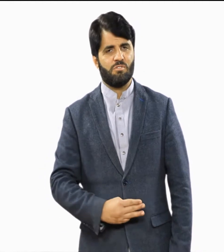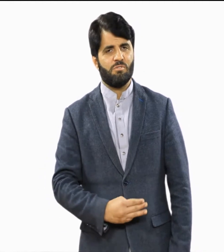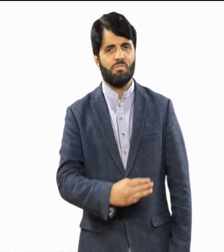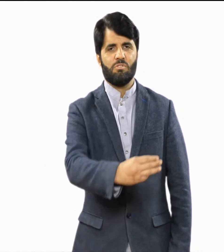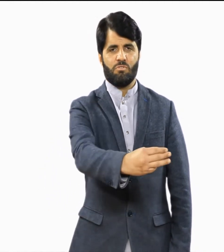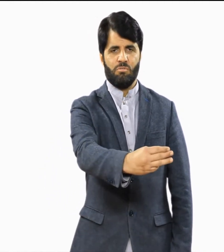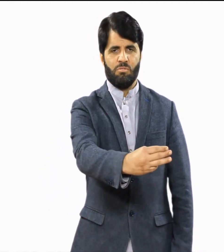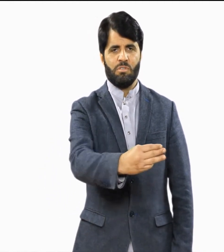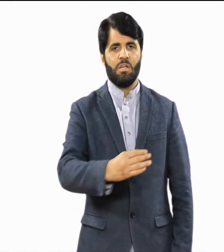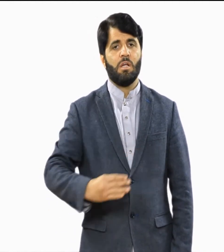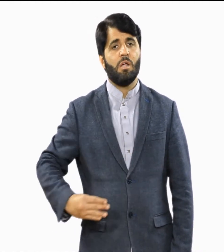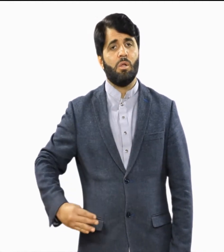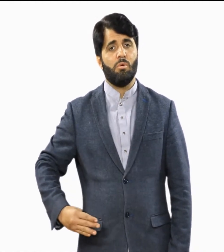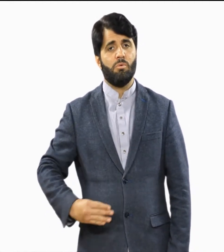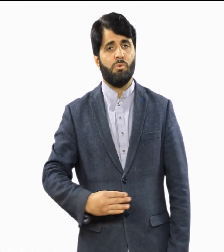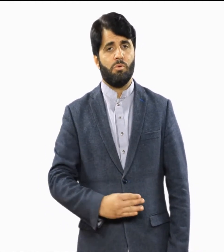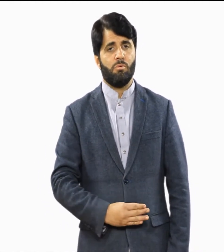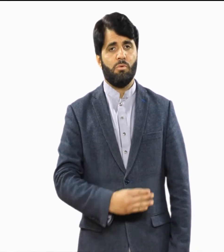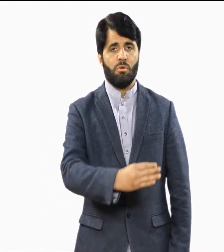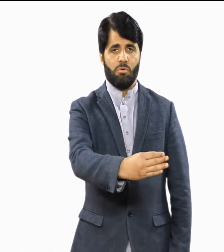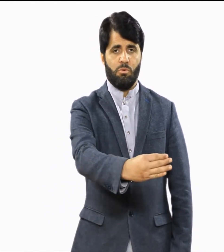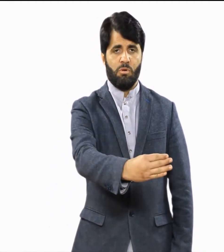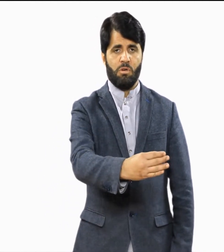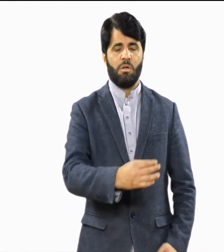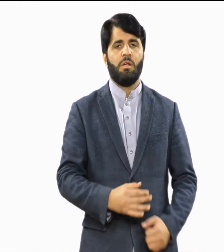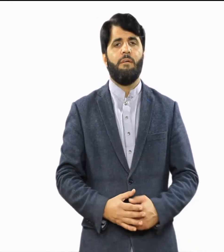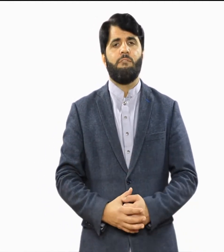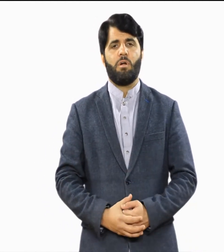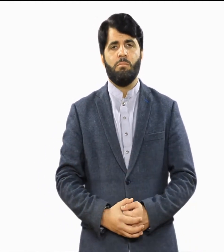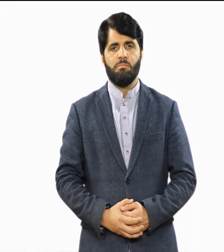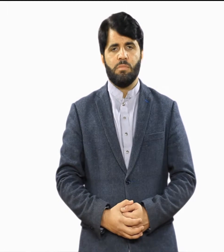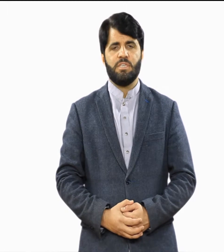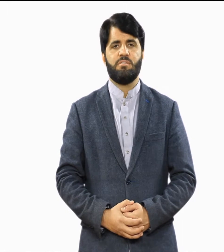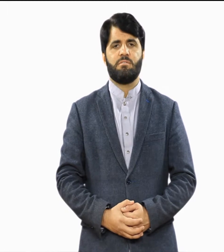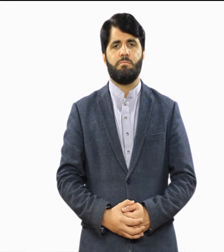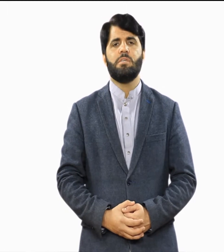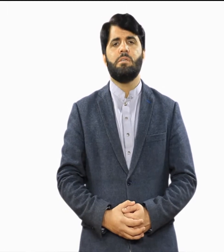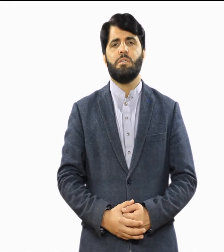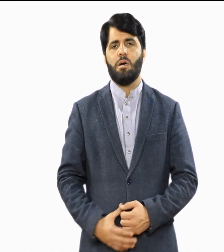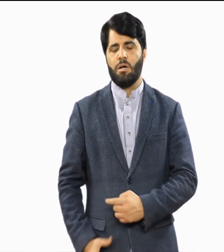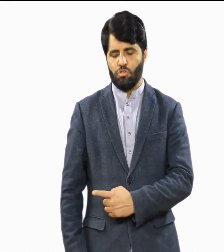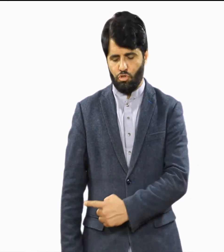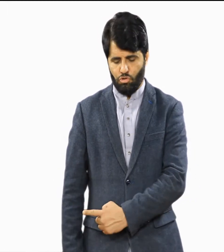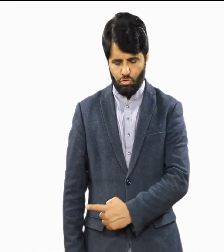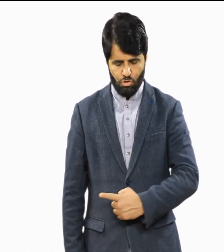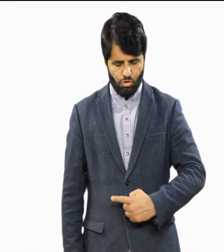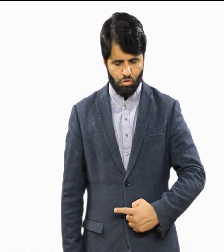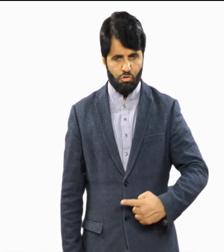sun, skun, lun, nun, run From its middle are jun, shun,